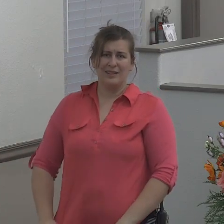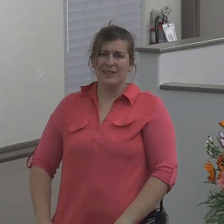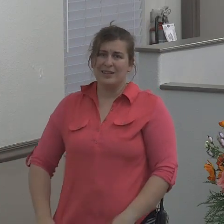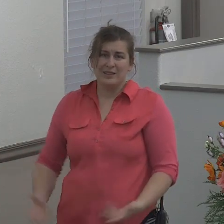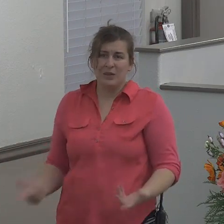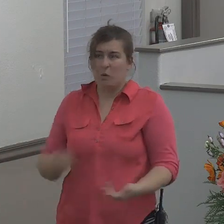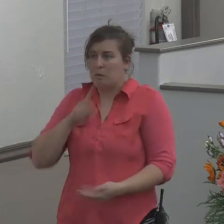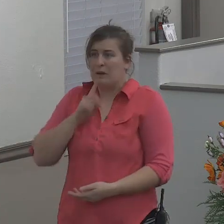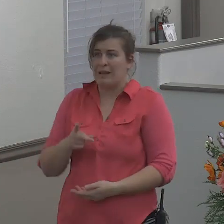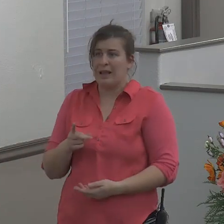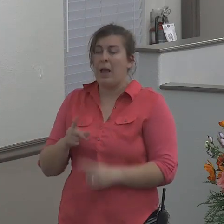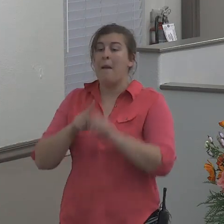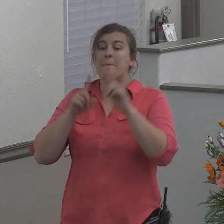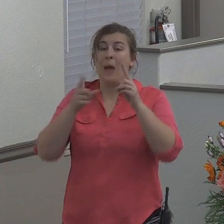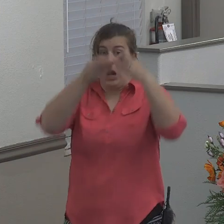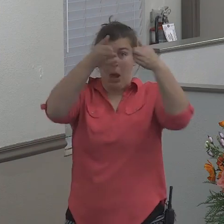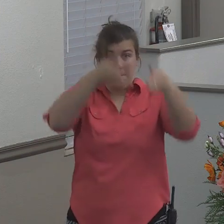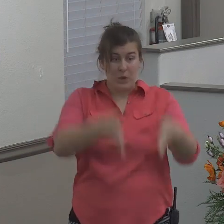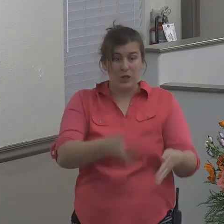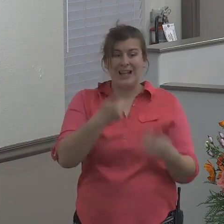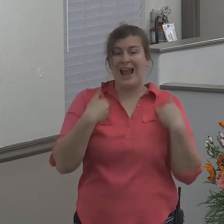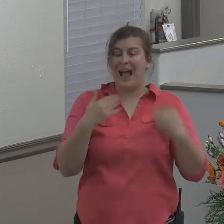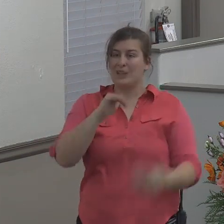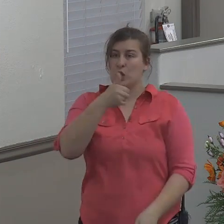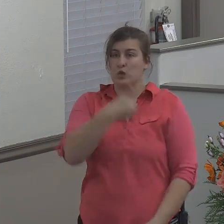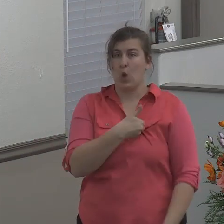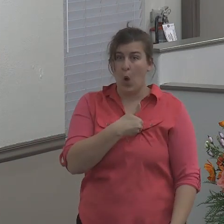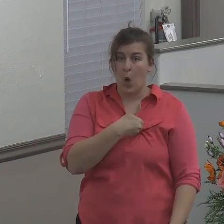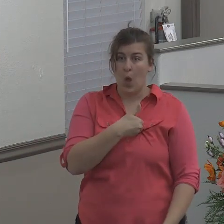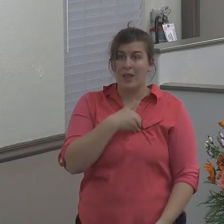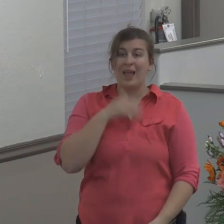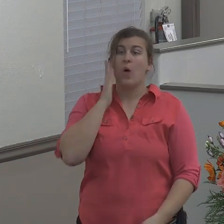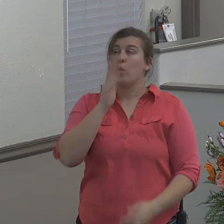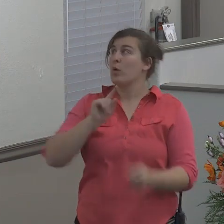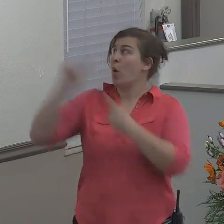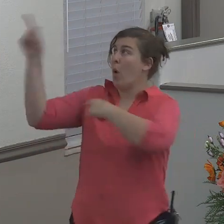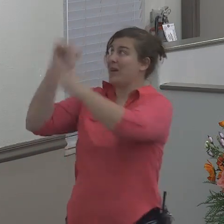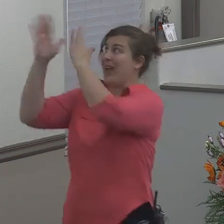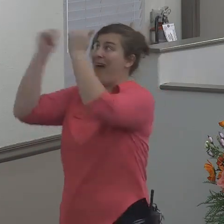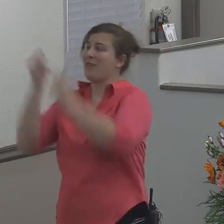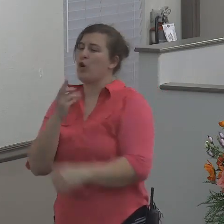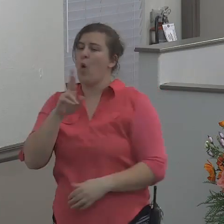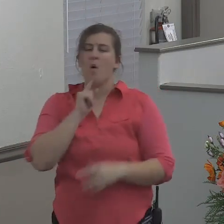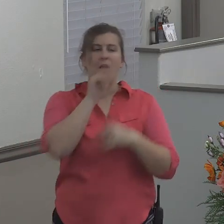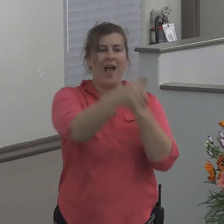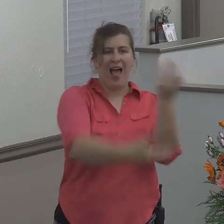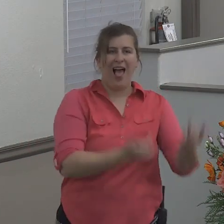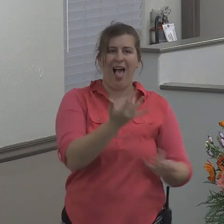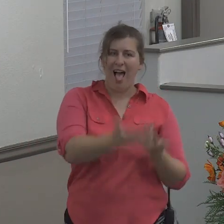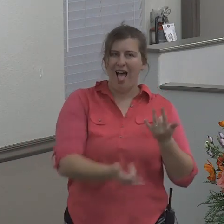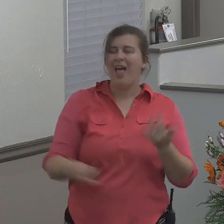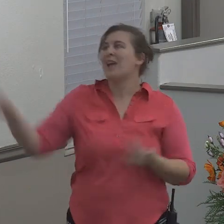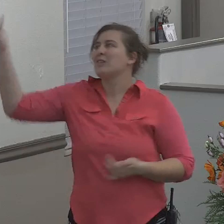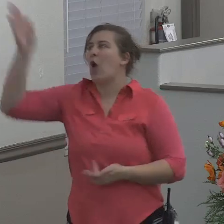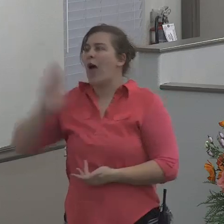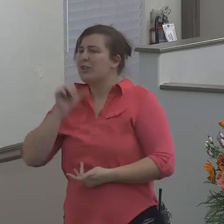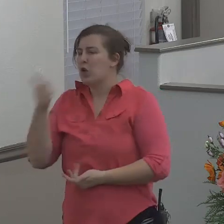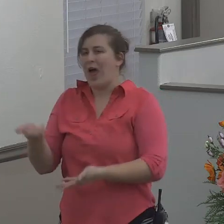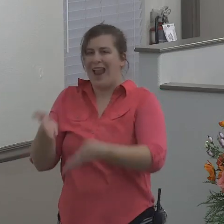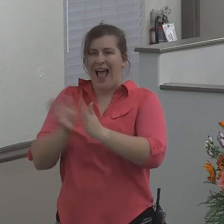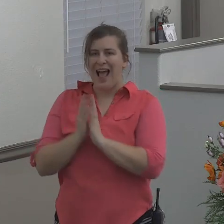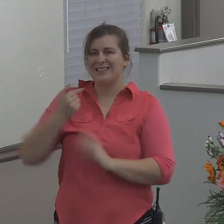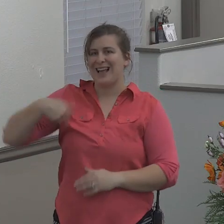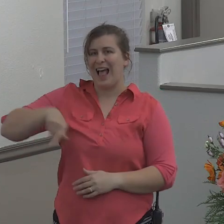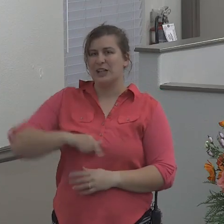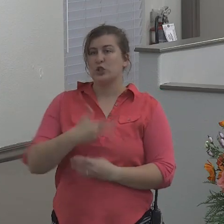but a human being has a soul that is either going to heaven or hell and God didn't ask us to go